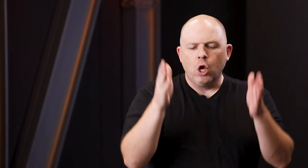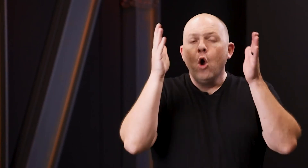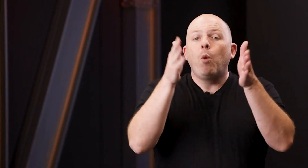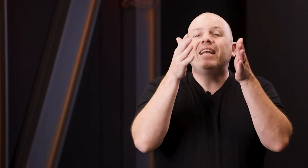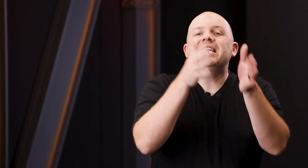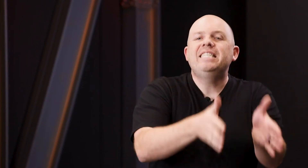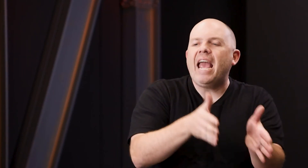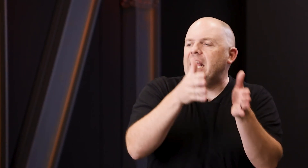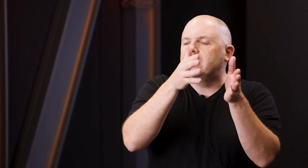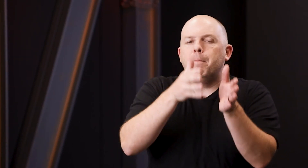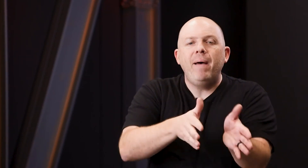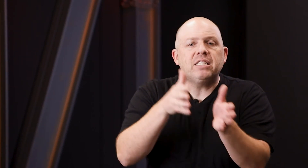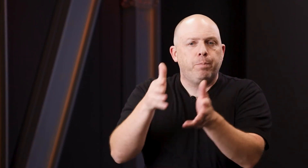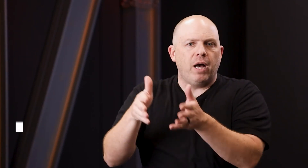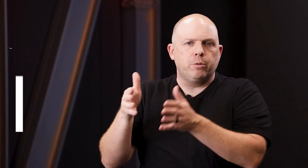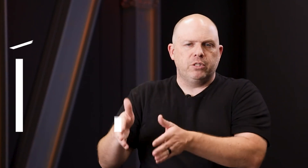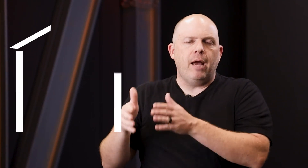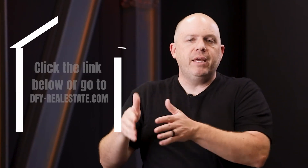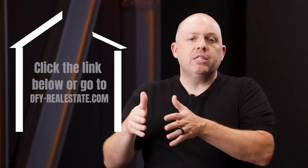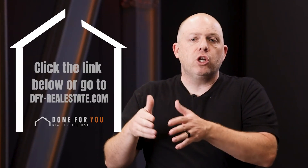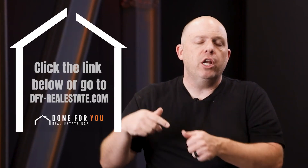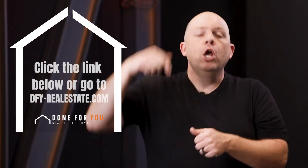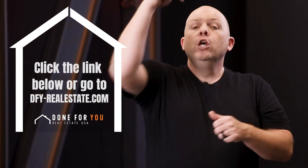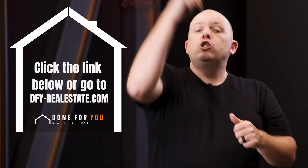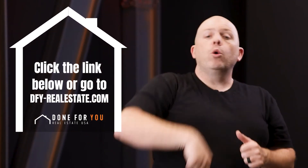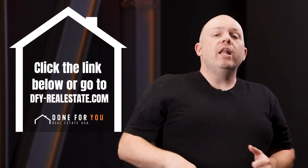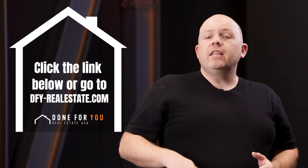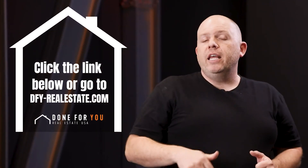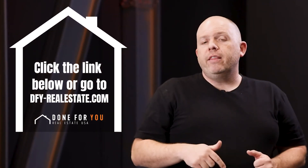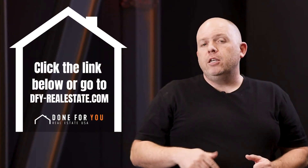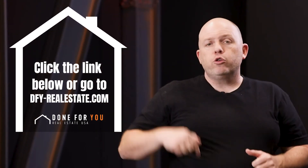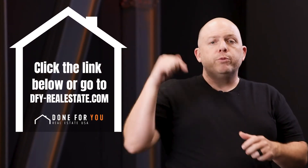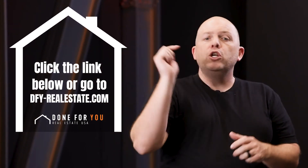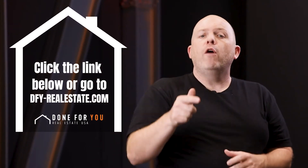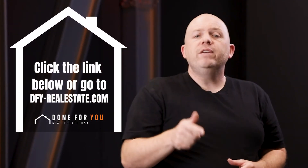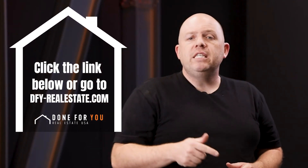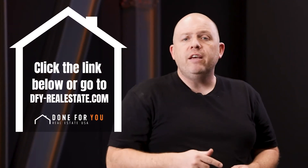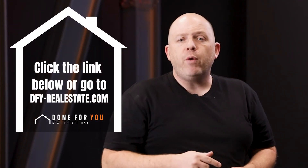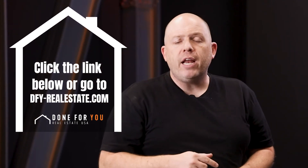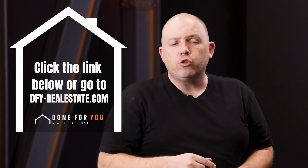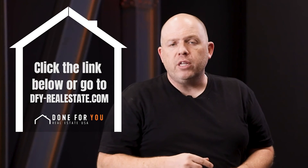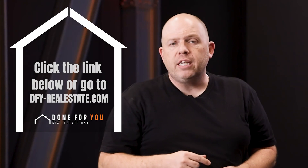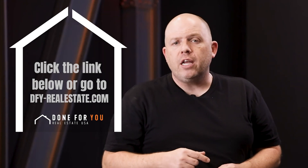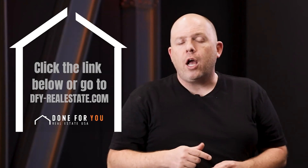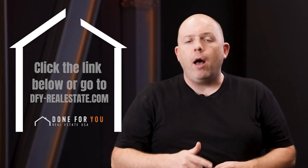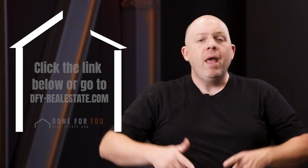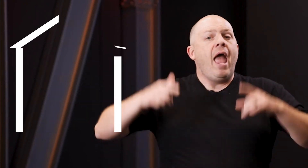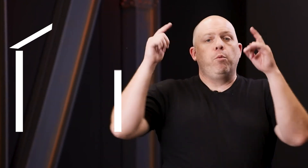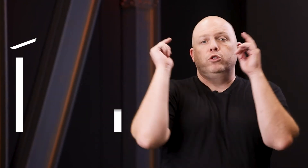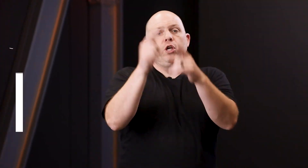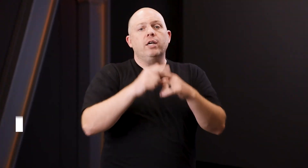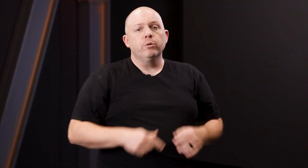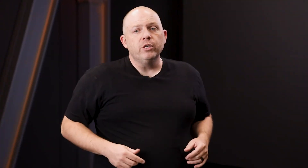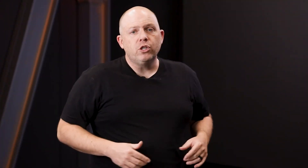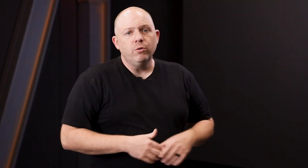why today is the best possible time to get started. So click the link in the description, go visit dfy-realestate.com and we'll talk to you real soon.